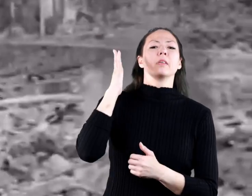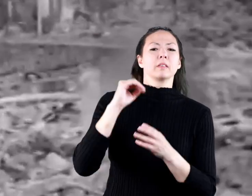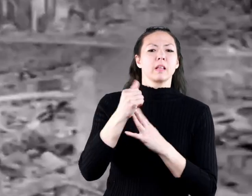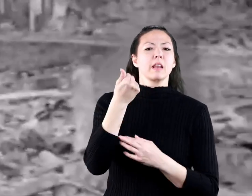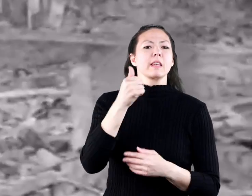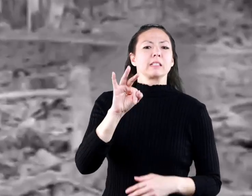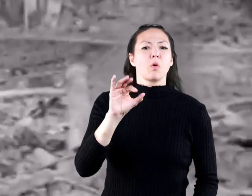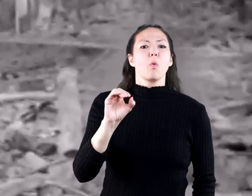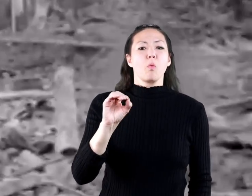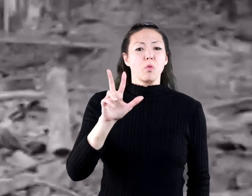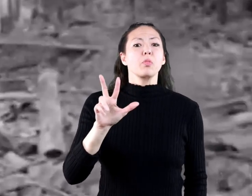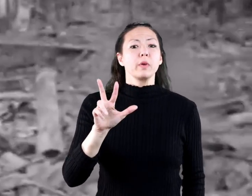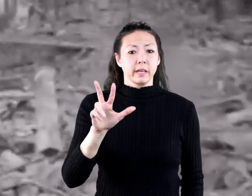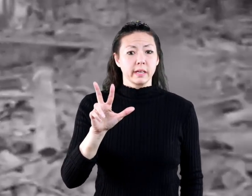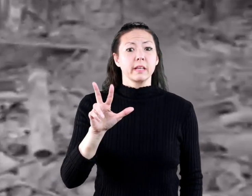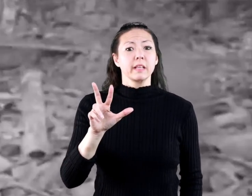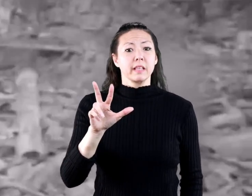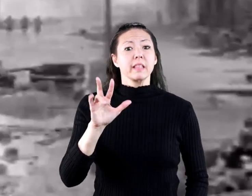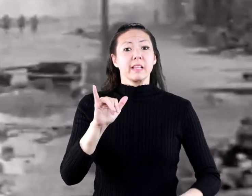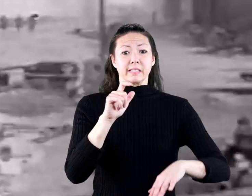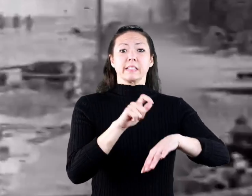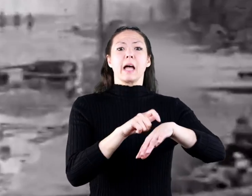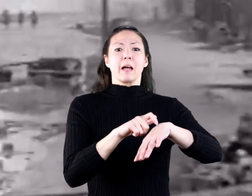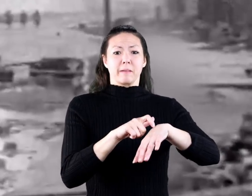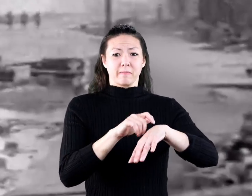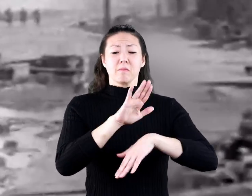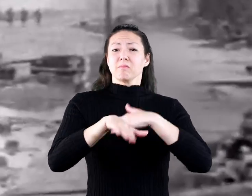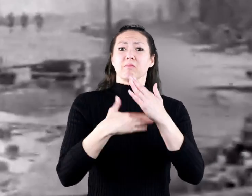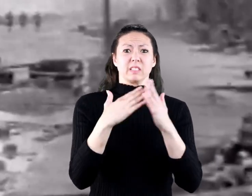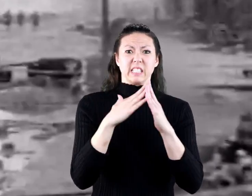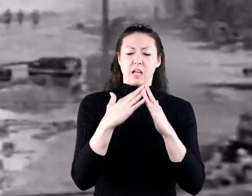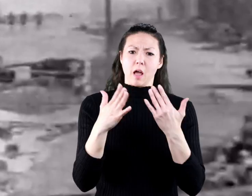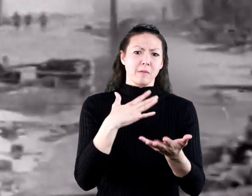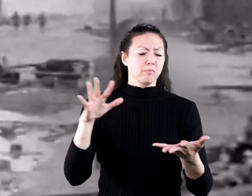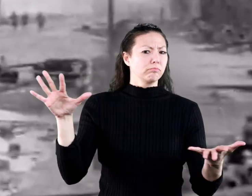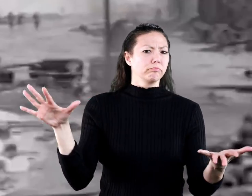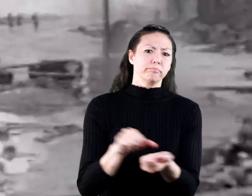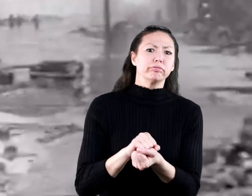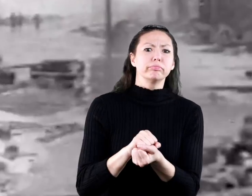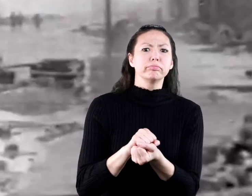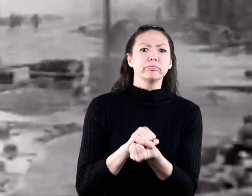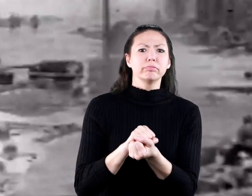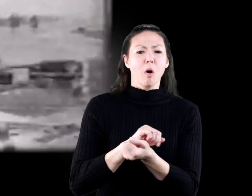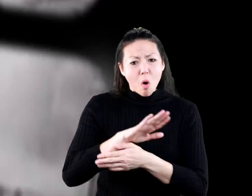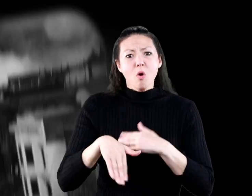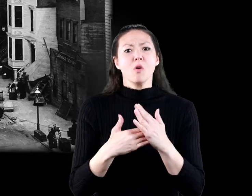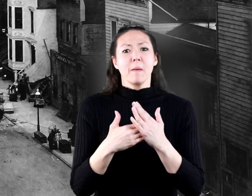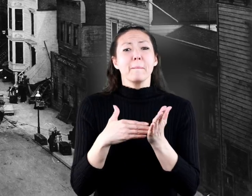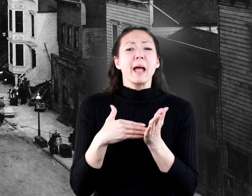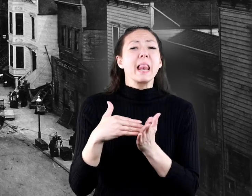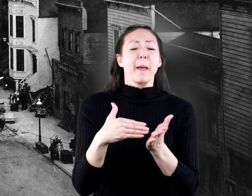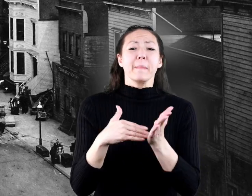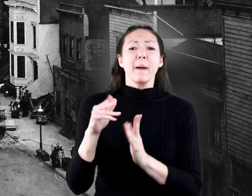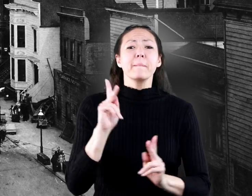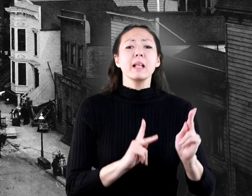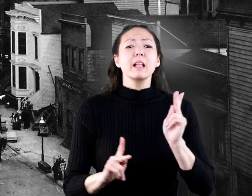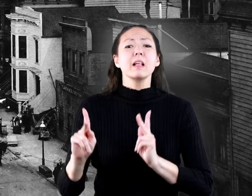devastating quake of 1903. At that time, the entire city was mostly destroyed. Throughout history,